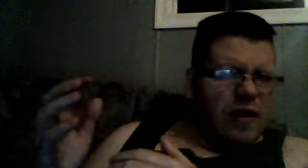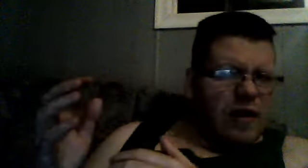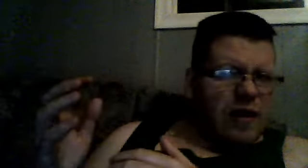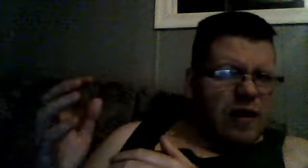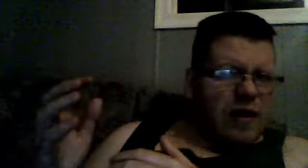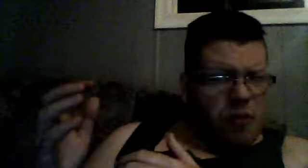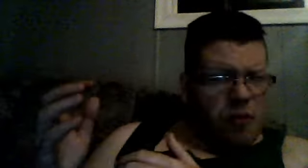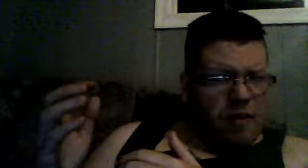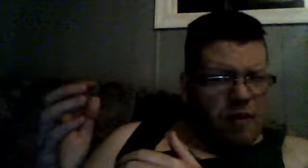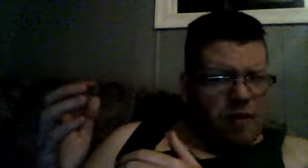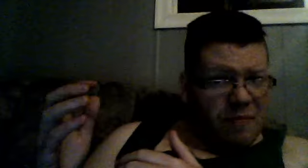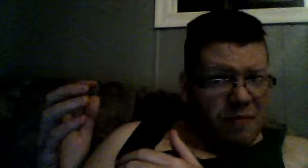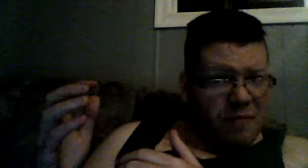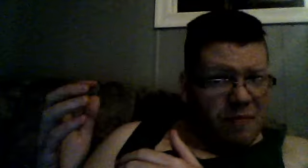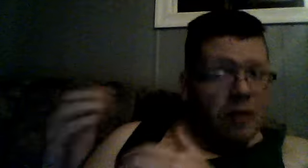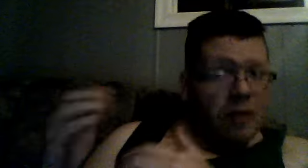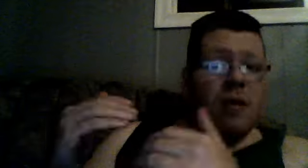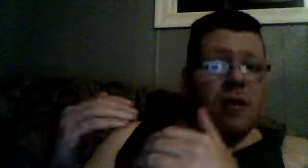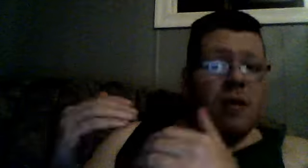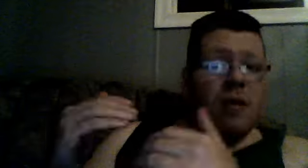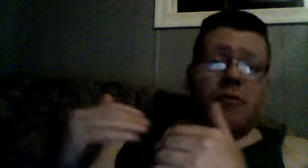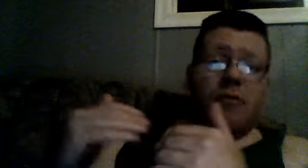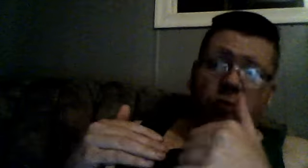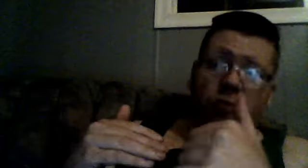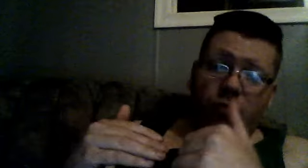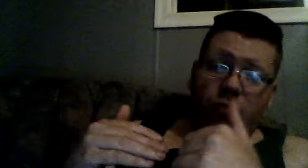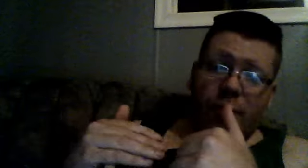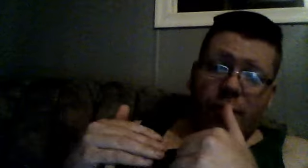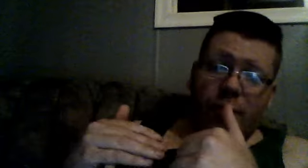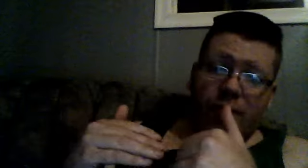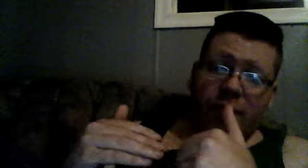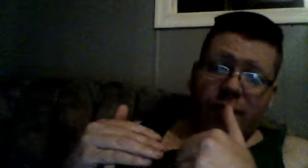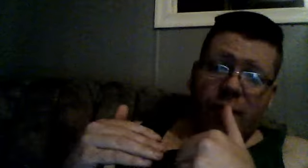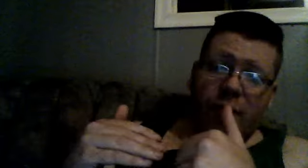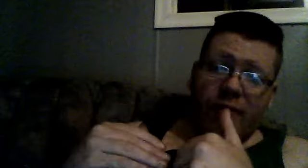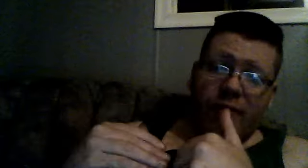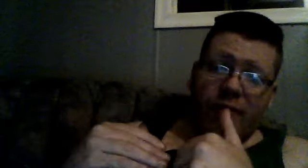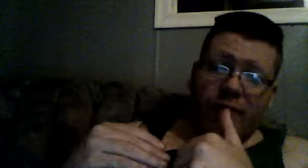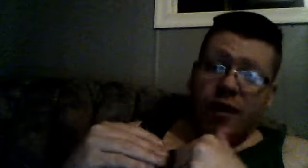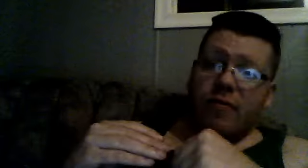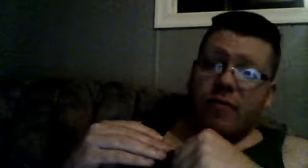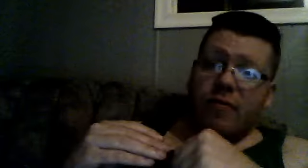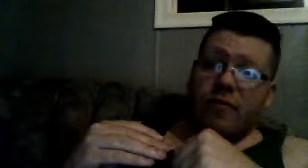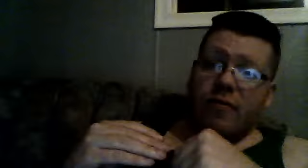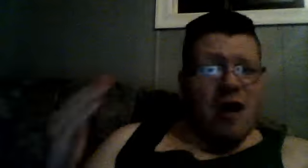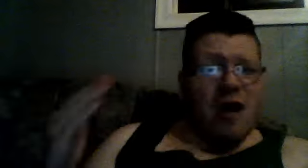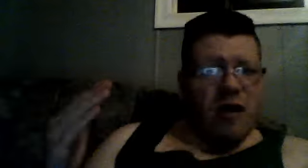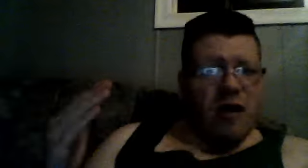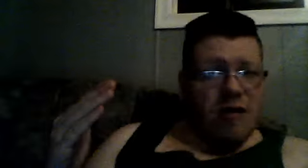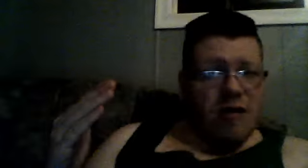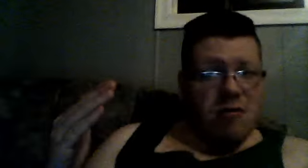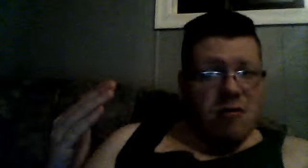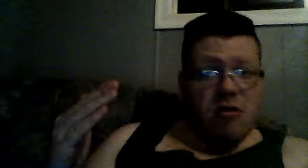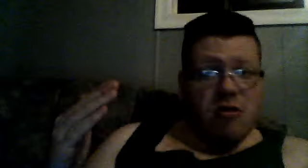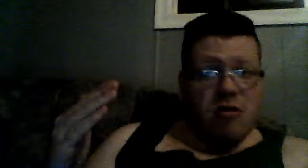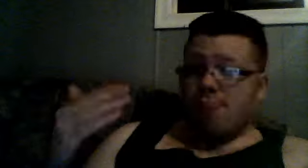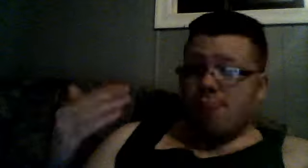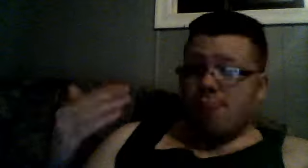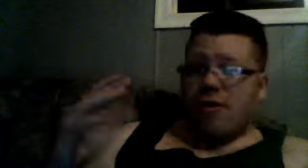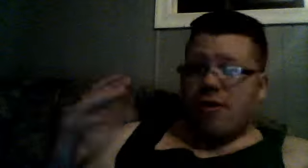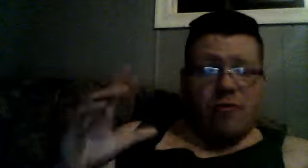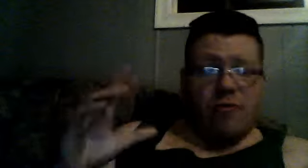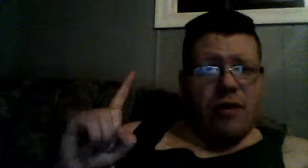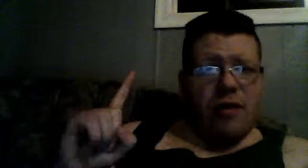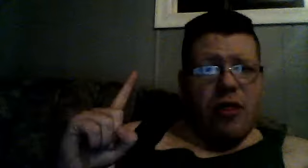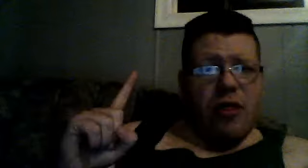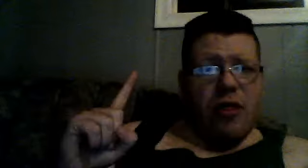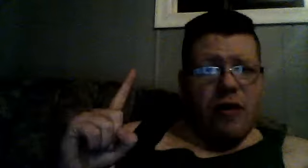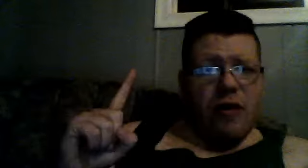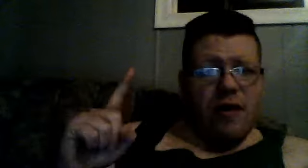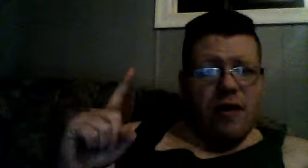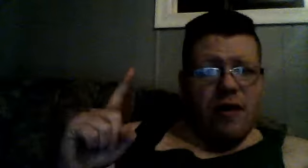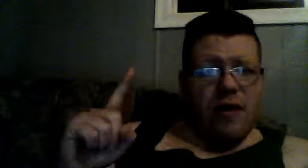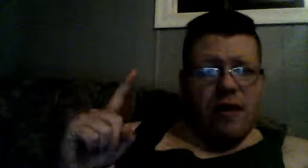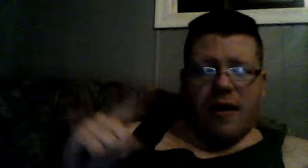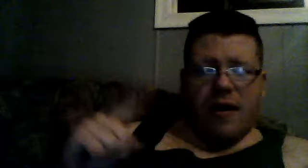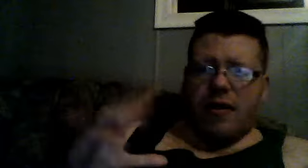his appearances. The first movie, appearance by Soundwave, he was Satellite, Dish, which I think was, actually,